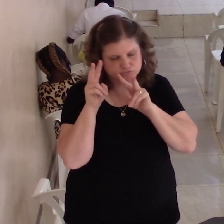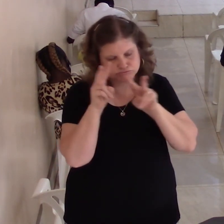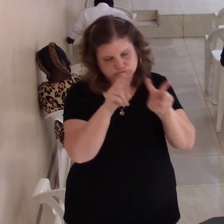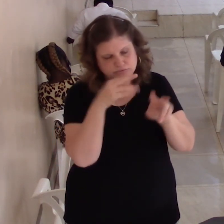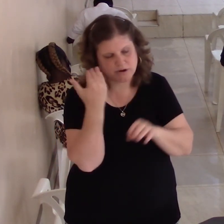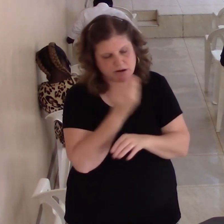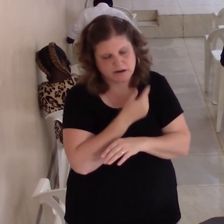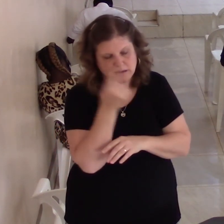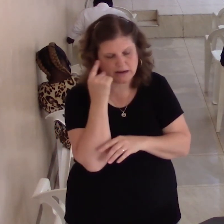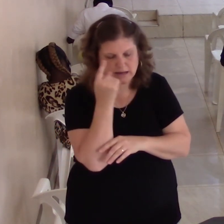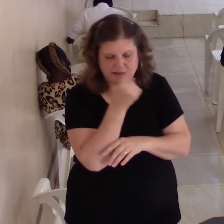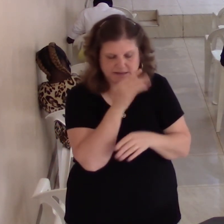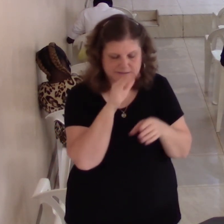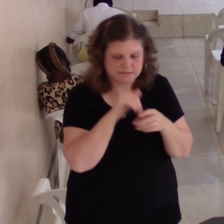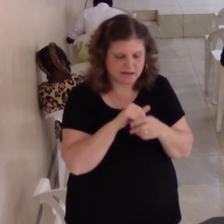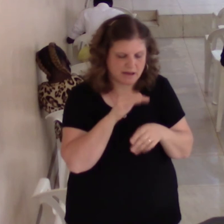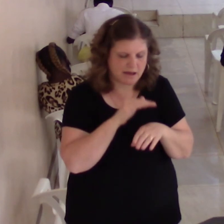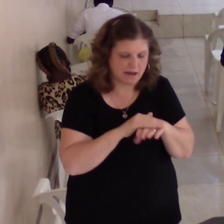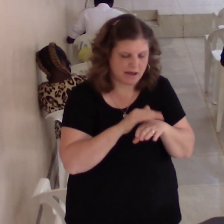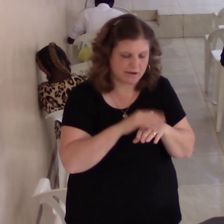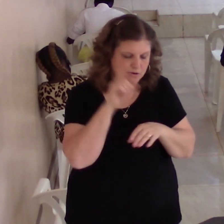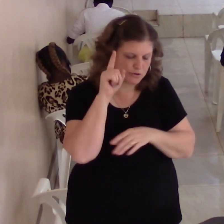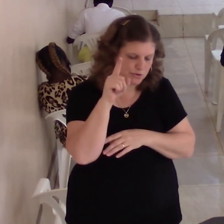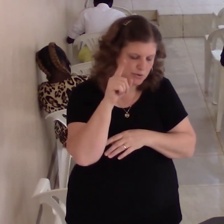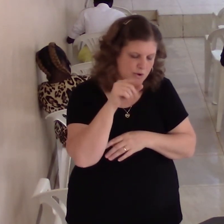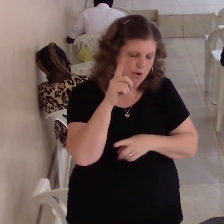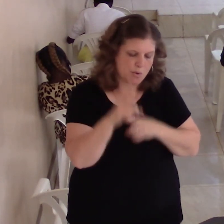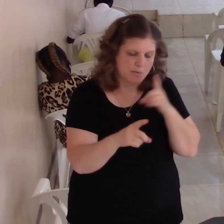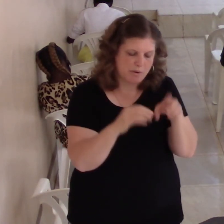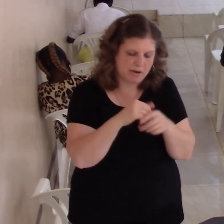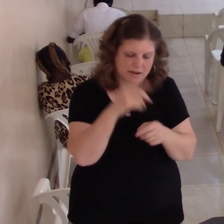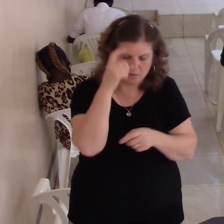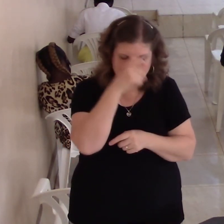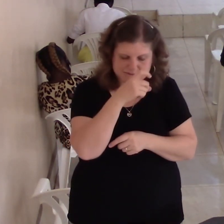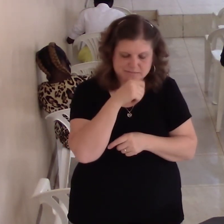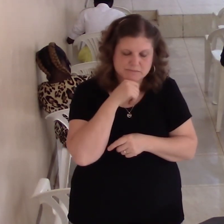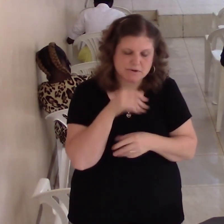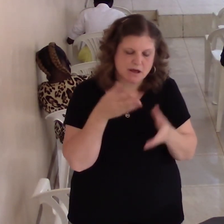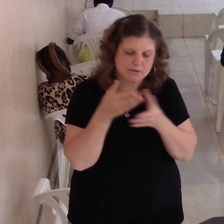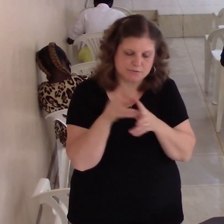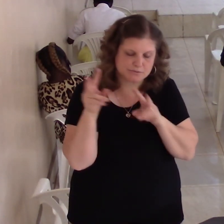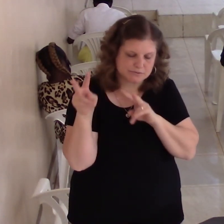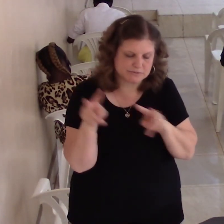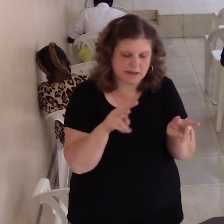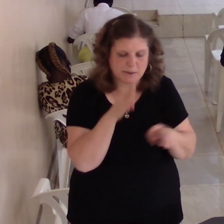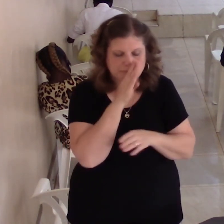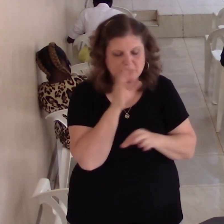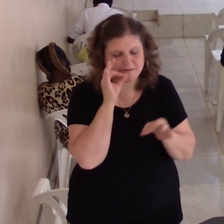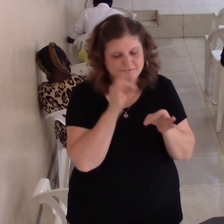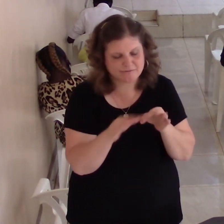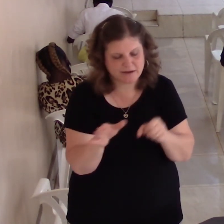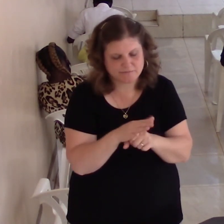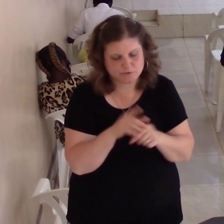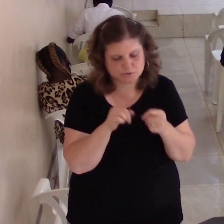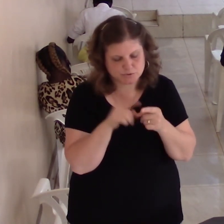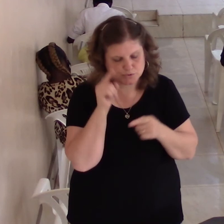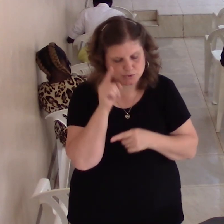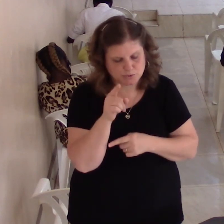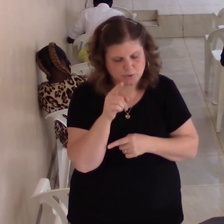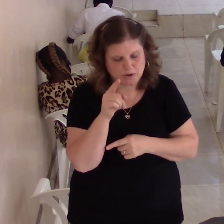in wisdom to walk my faith about my Savior to be faithful to God ask that bless all these things